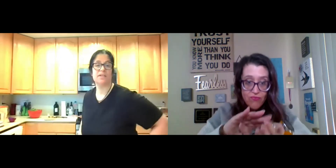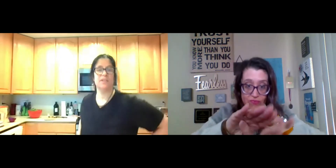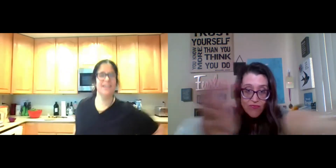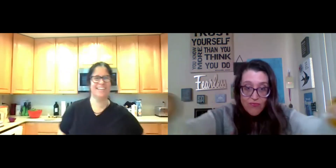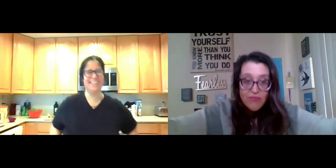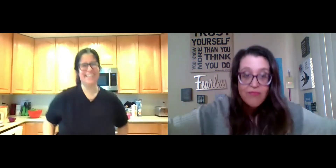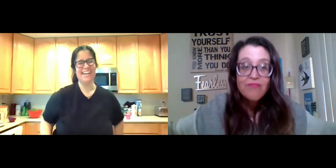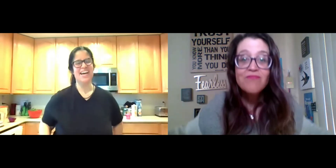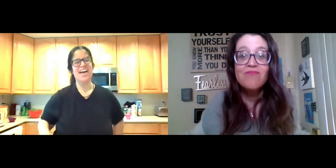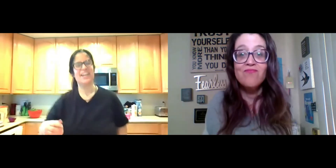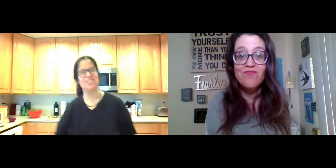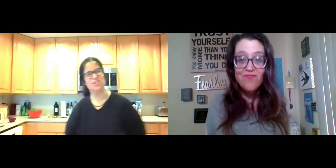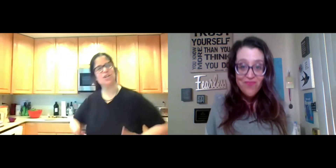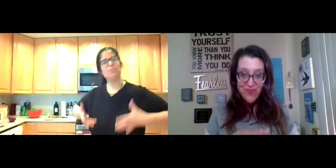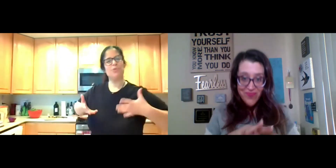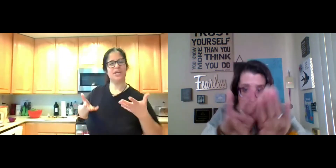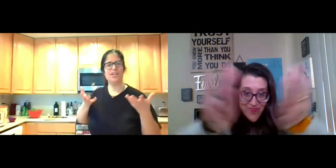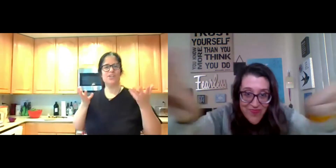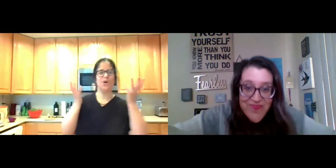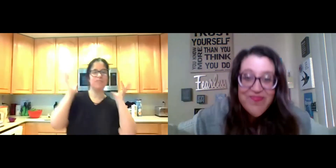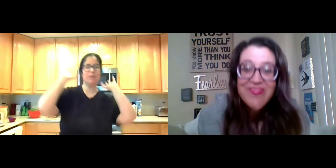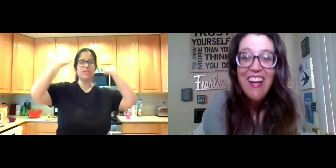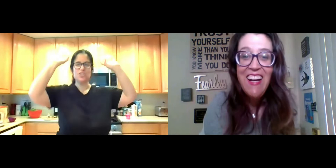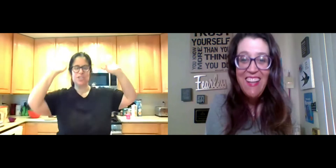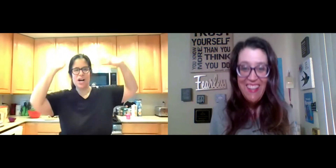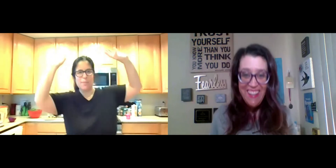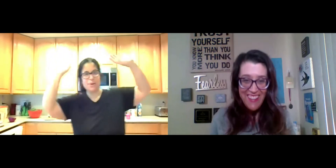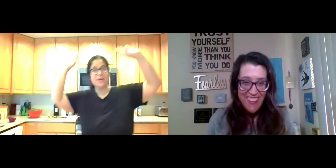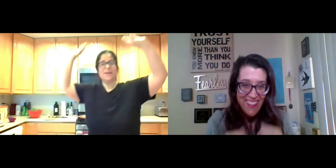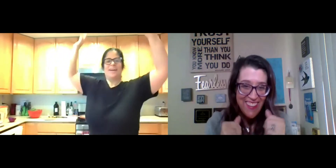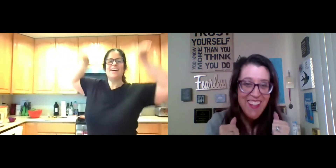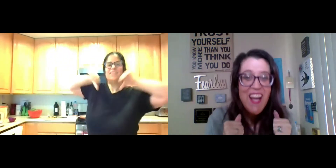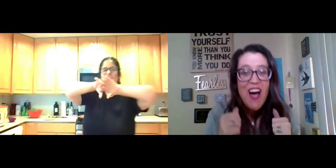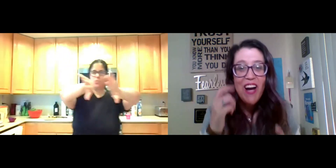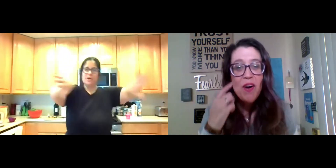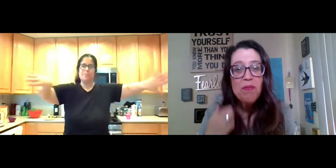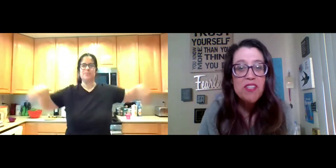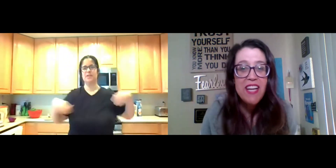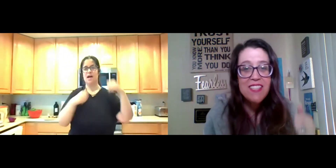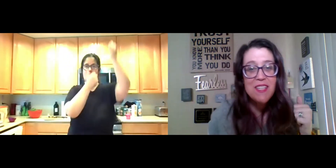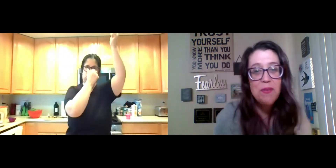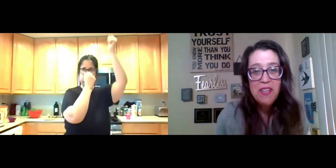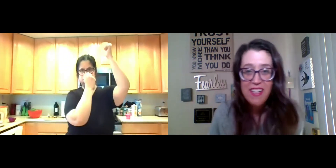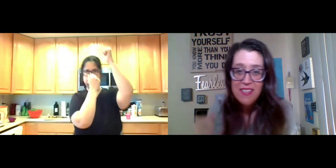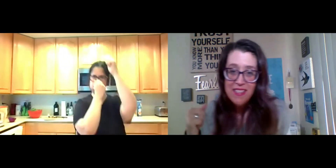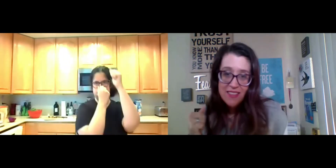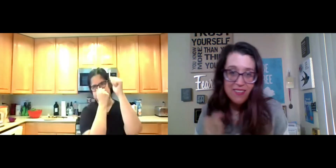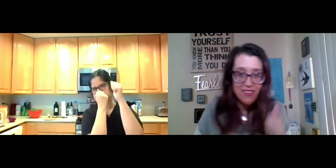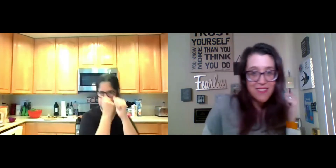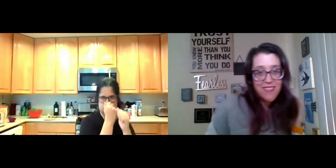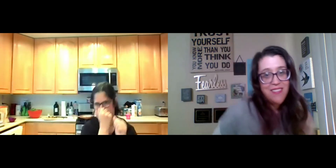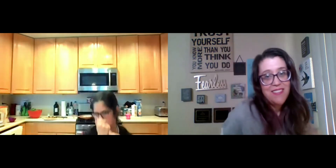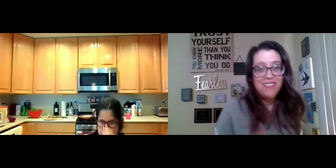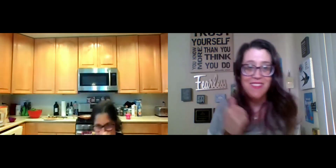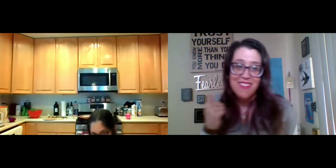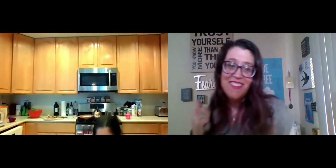butt because you can bring your vibration up. I hope they're dancing with us.